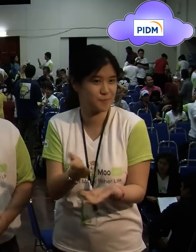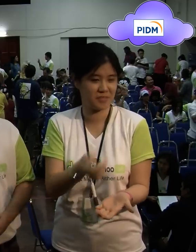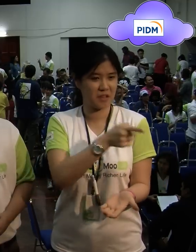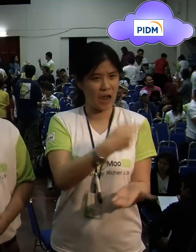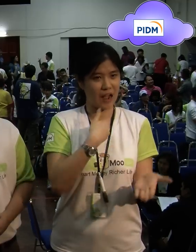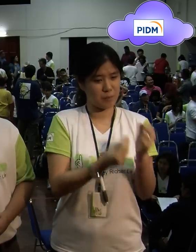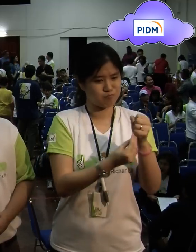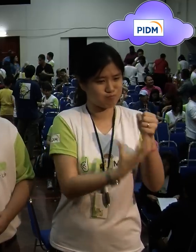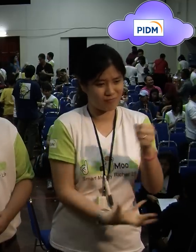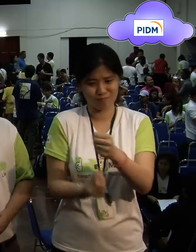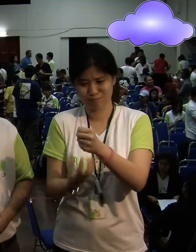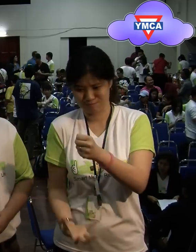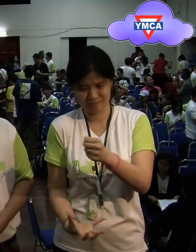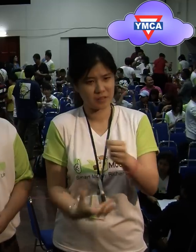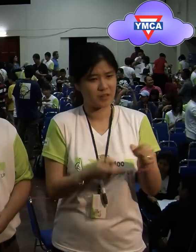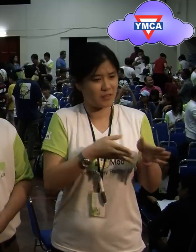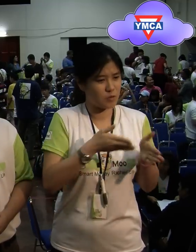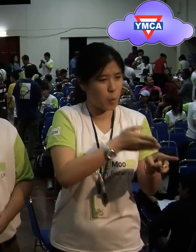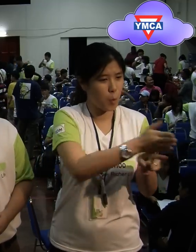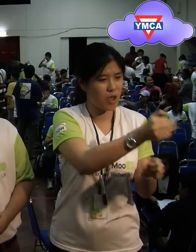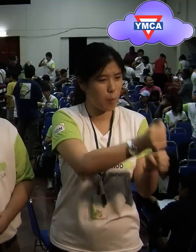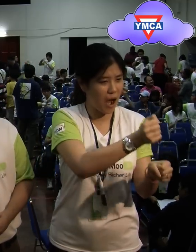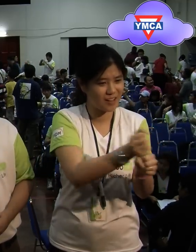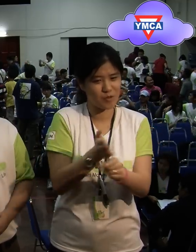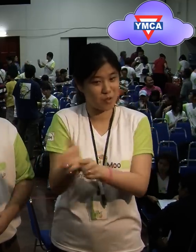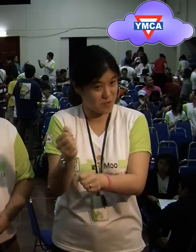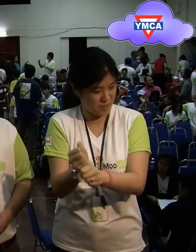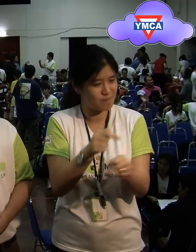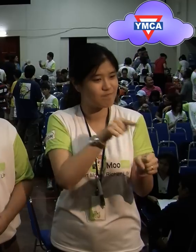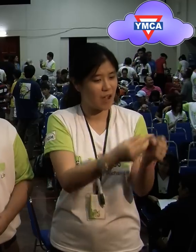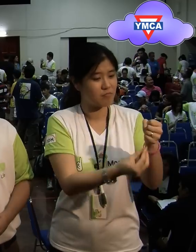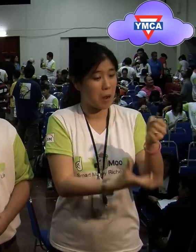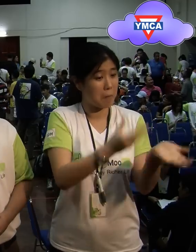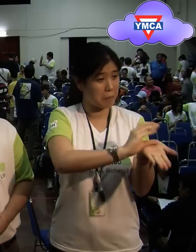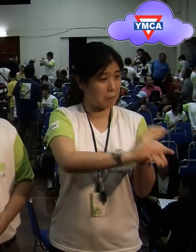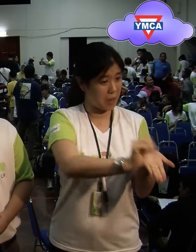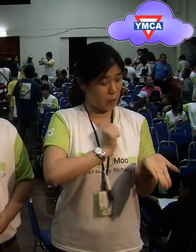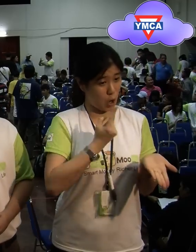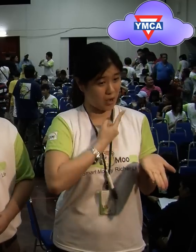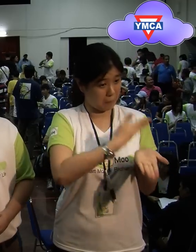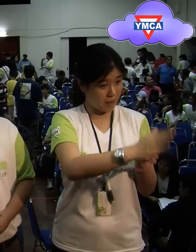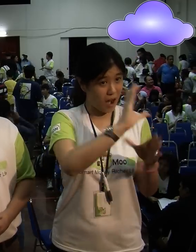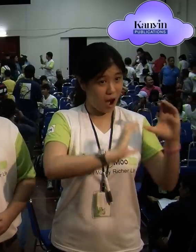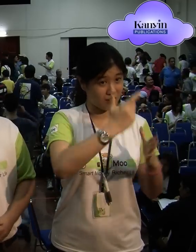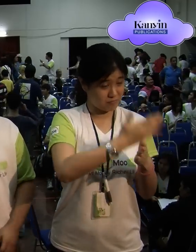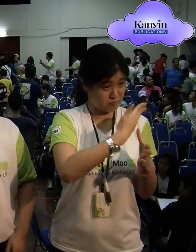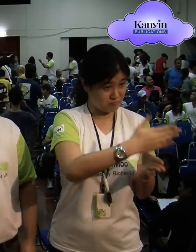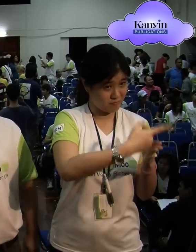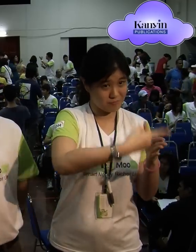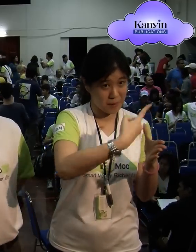or he's married, they would have their own savings. They could be both working. Now, a single person would be using